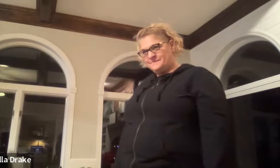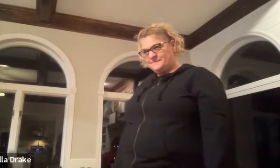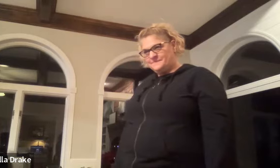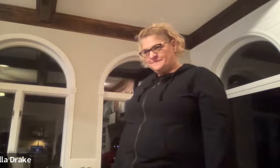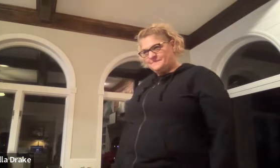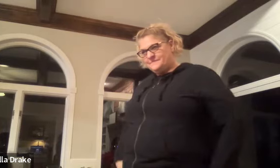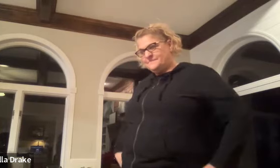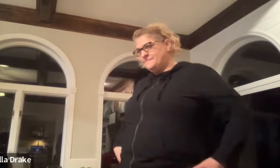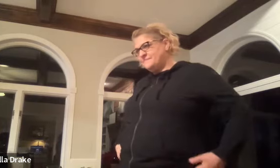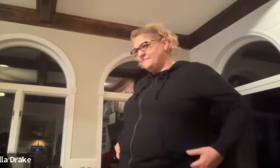you see hunt